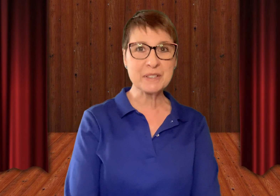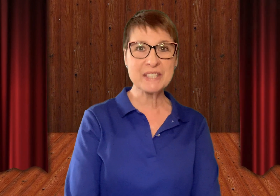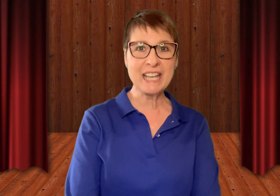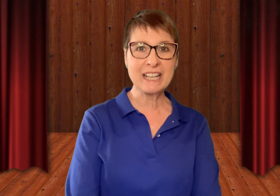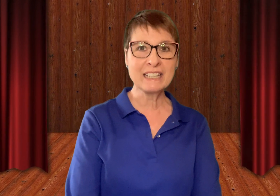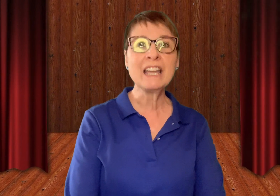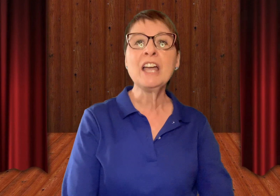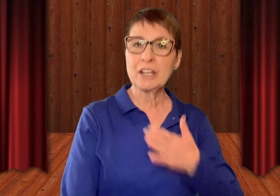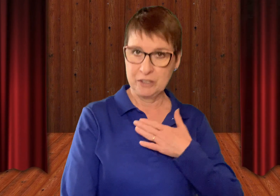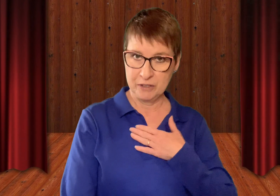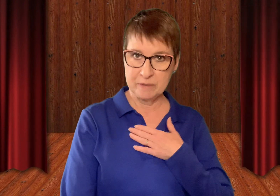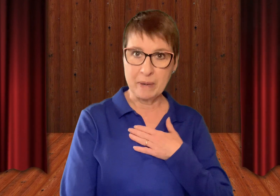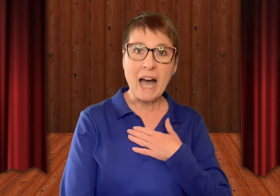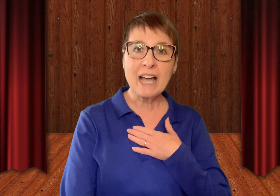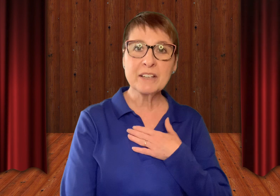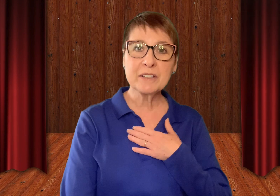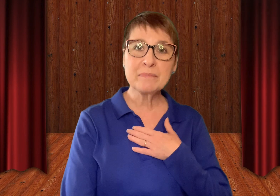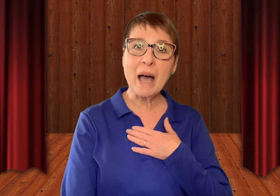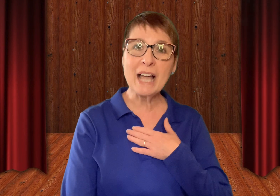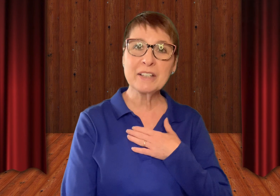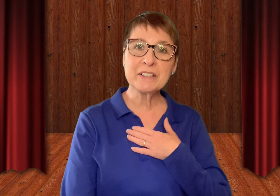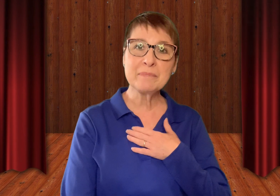we'll sing goodbye, goodbye, goodbye.